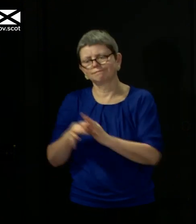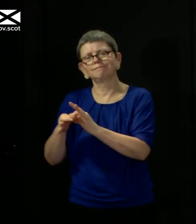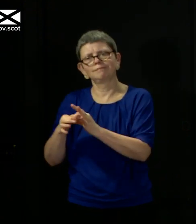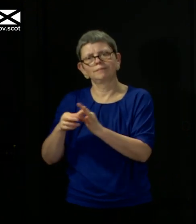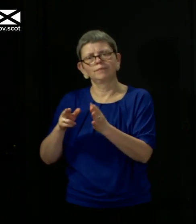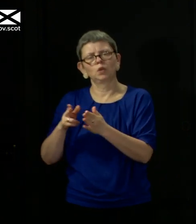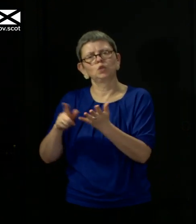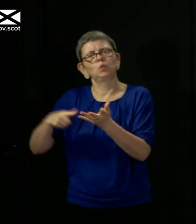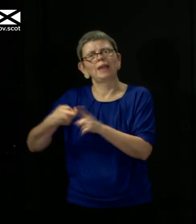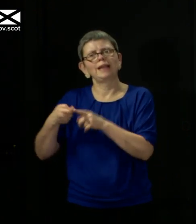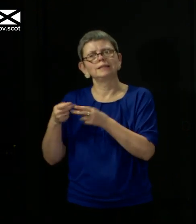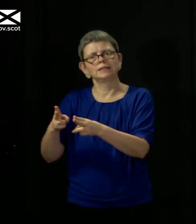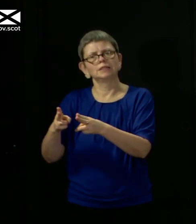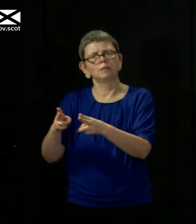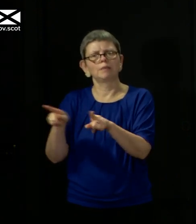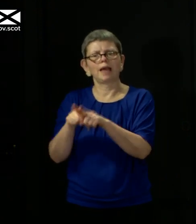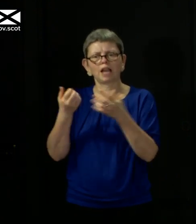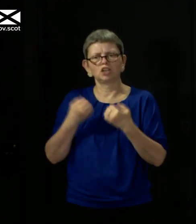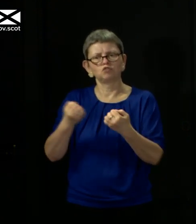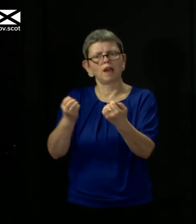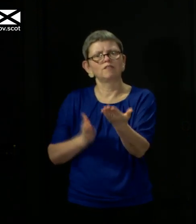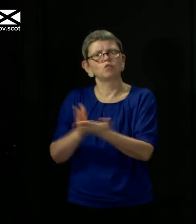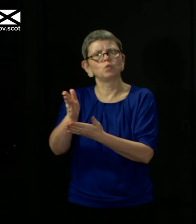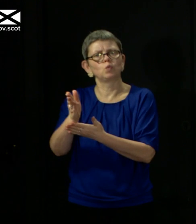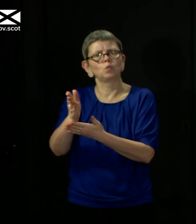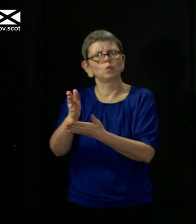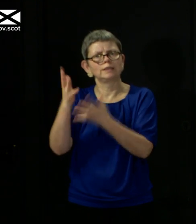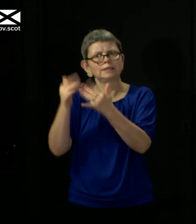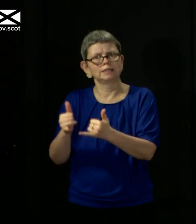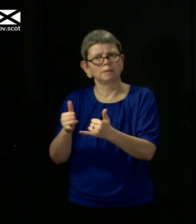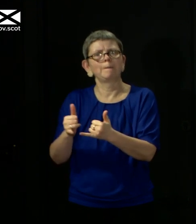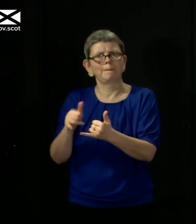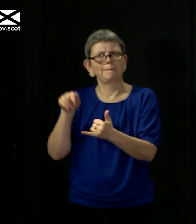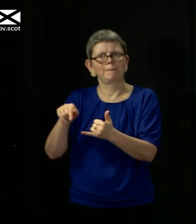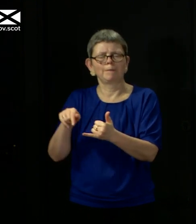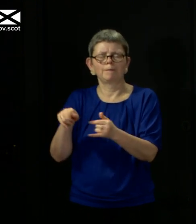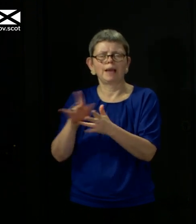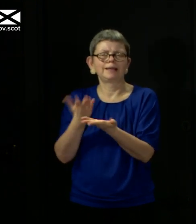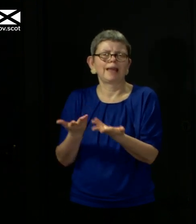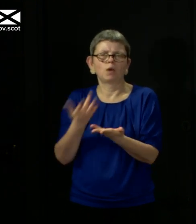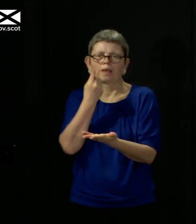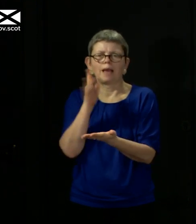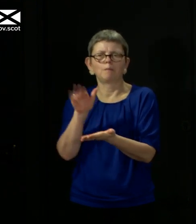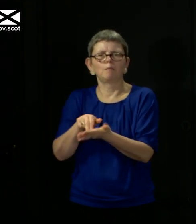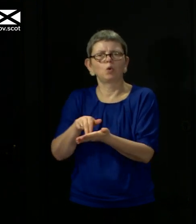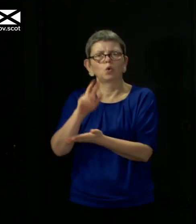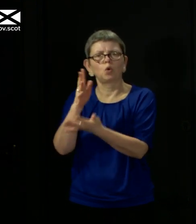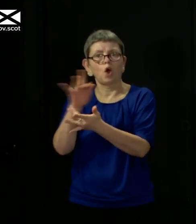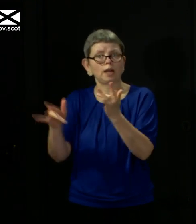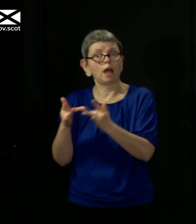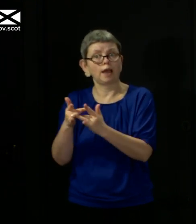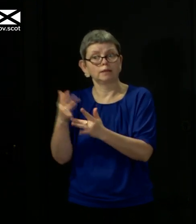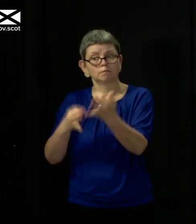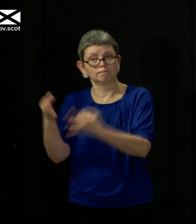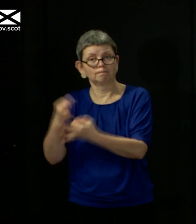-through operation, which, of course, now has a digital portal where people can access more easily. So we'll obviously give more detail